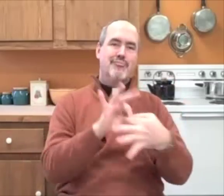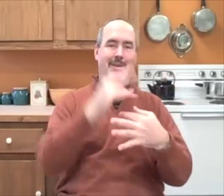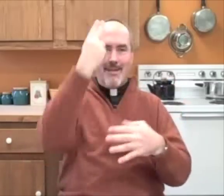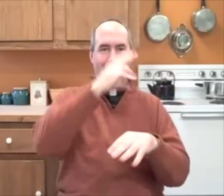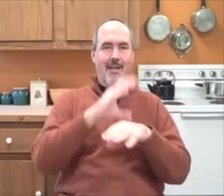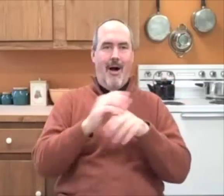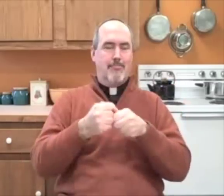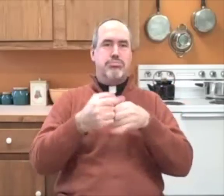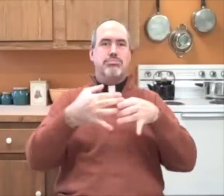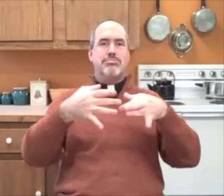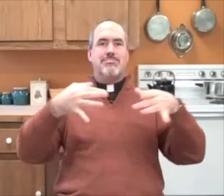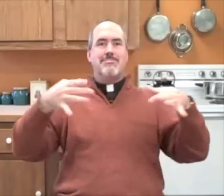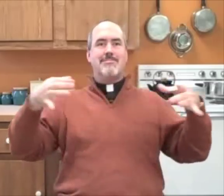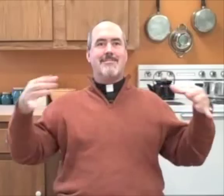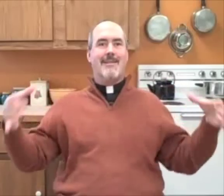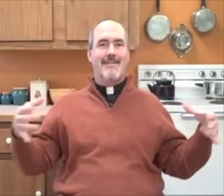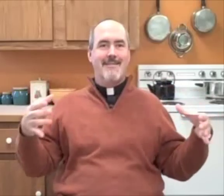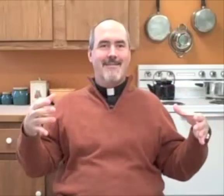Catholic Church. And it grew.